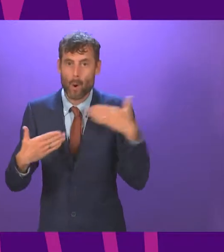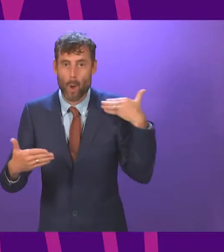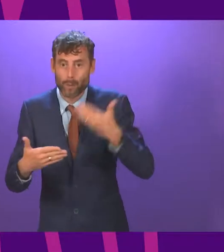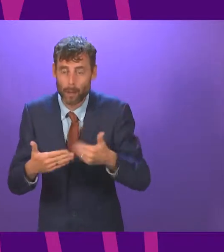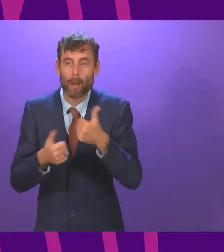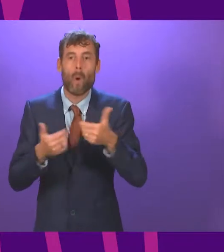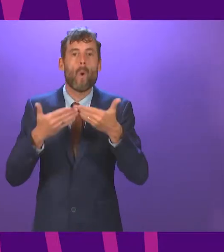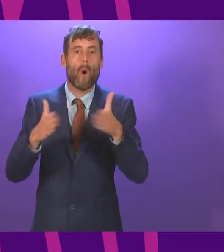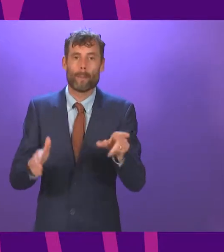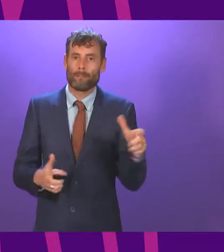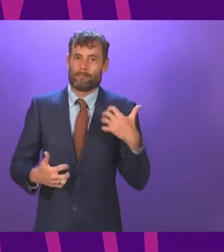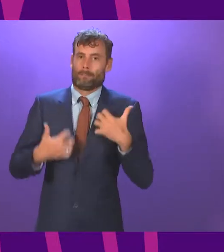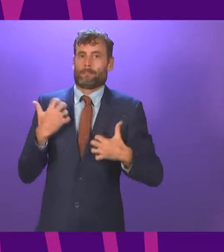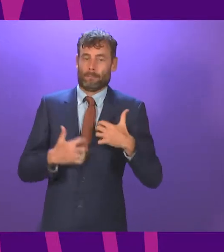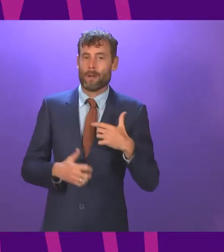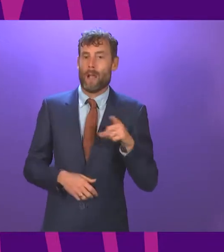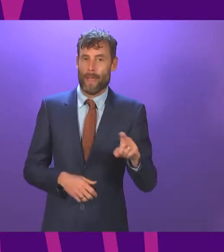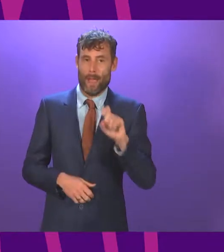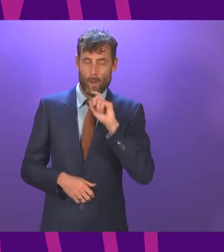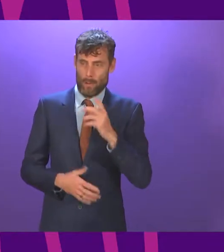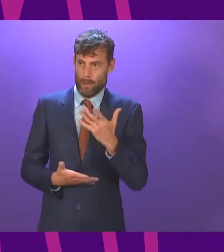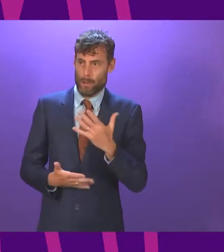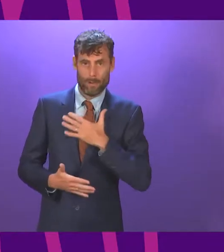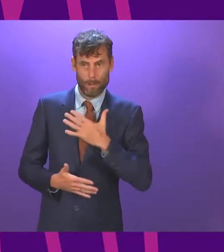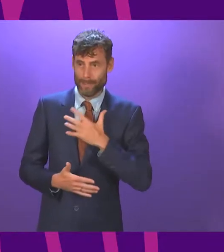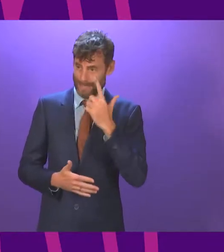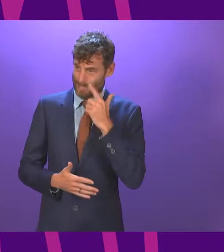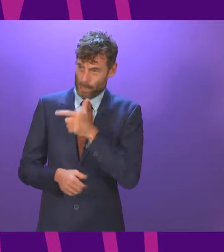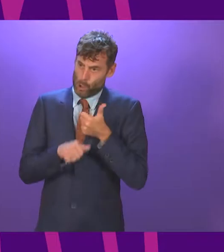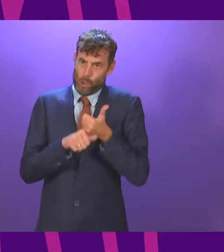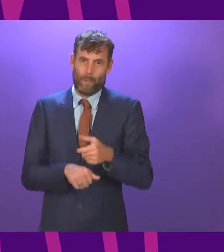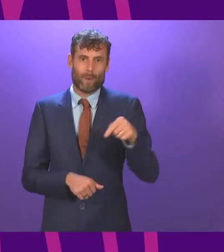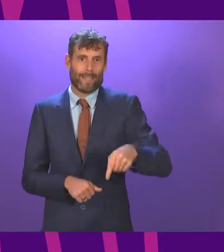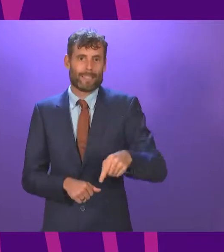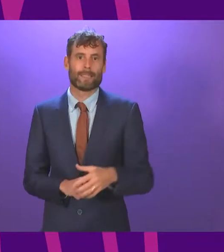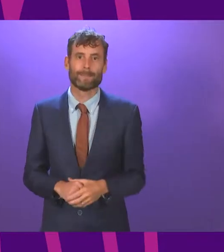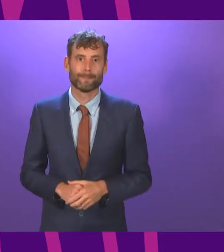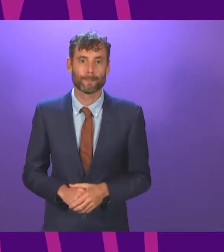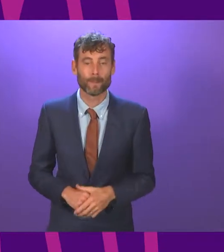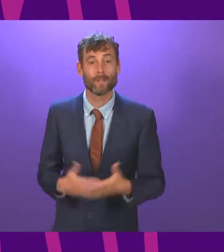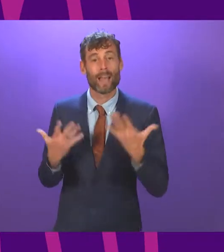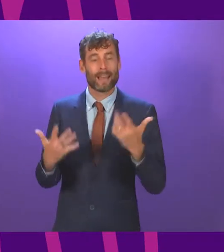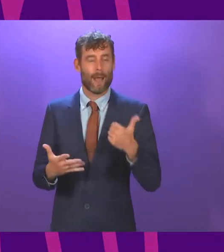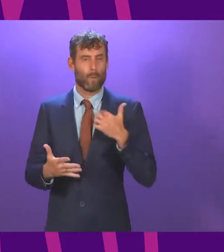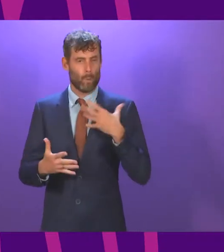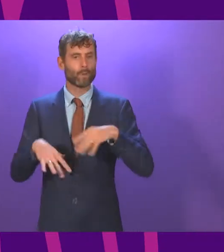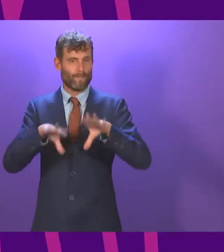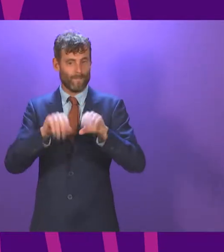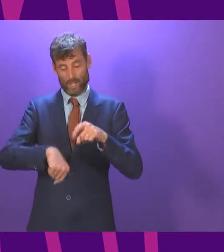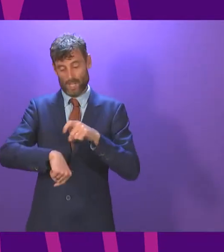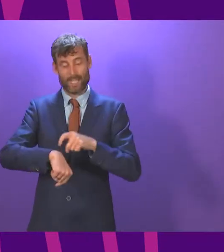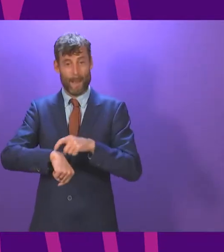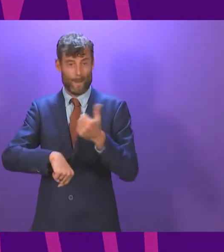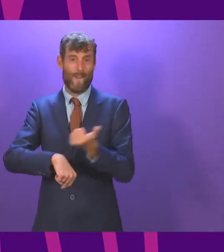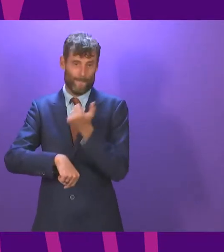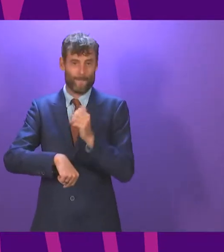they will support further efforts from the government in this area. So I'm going to finish up. I can see that my time is